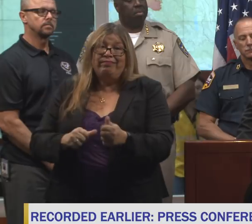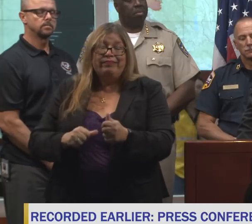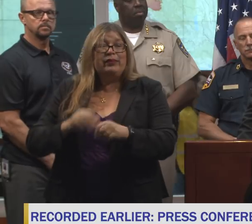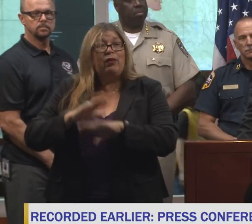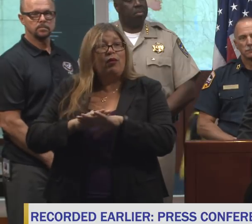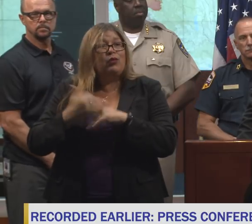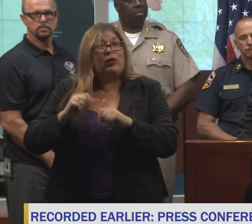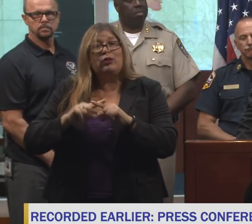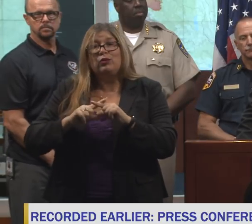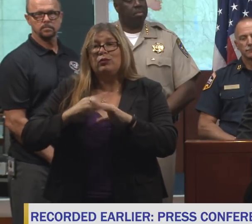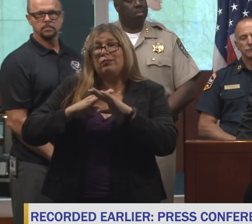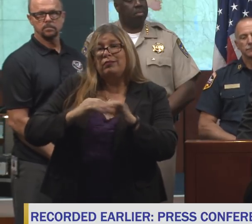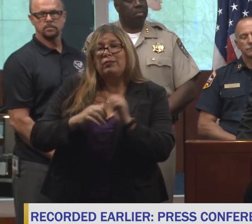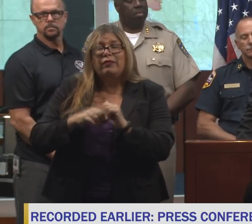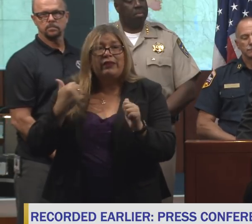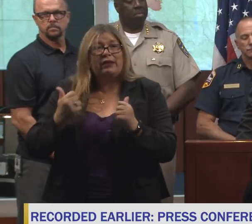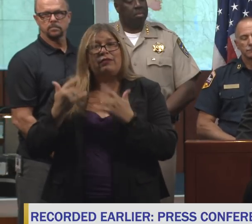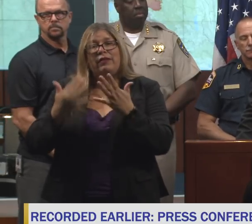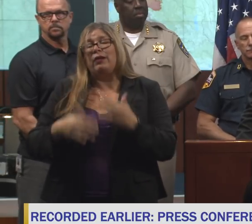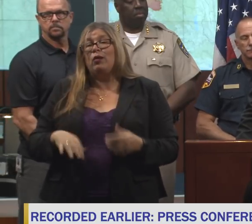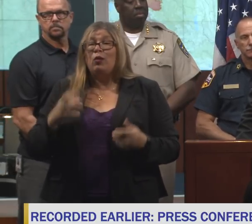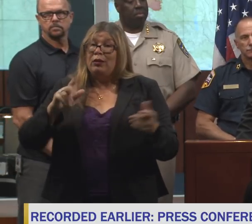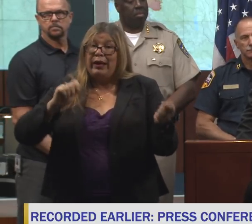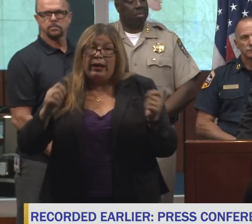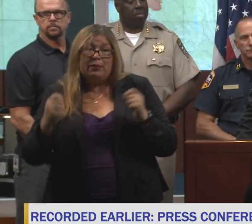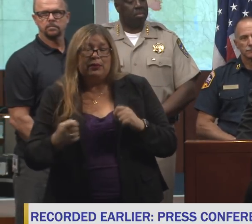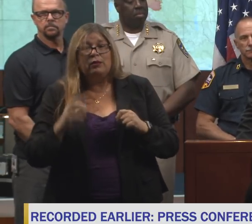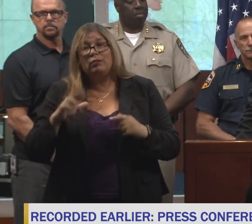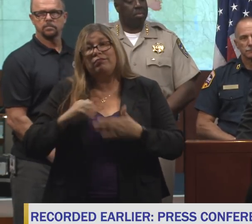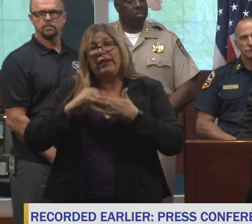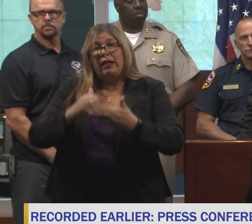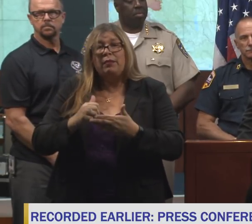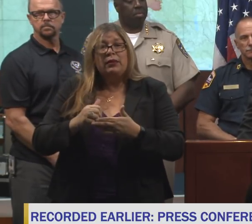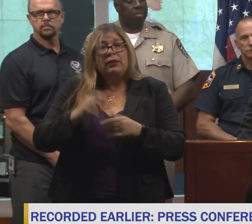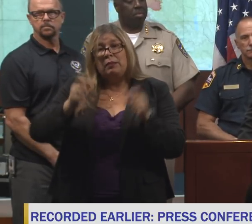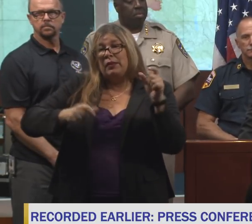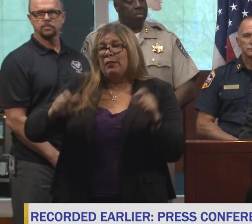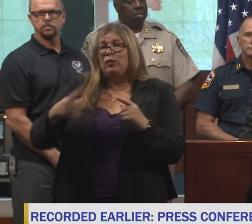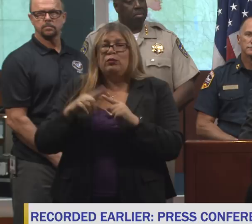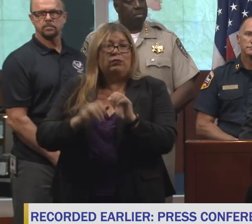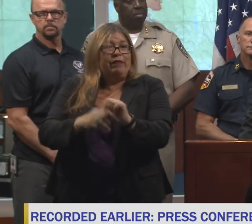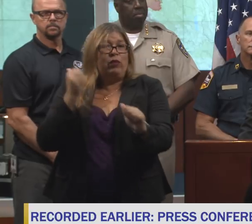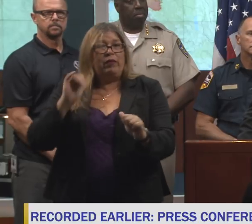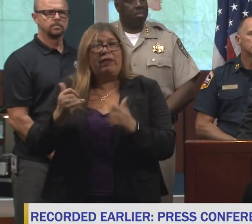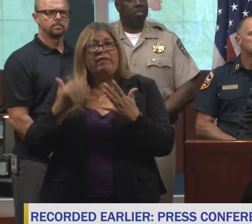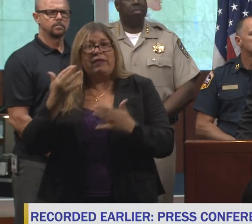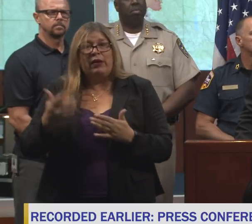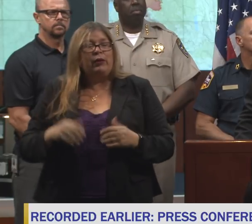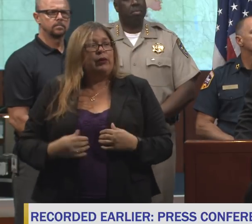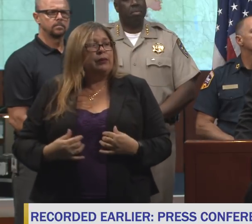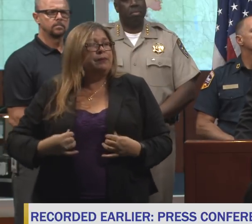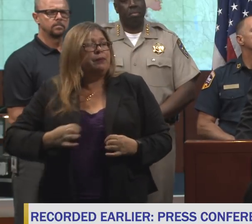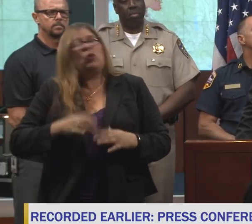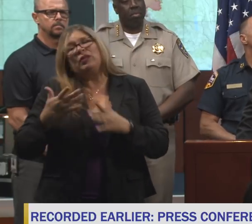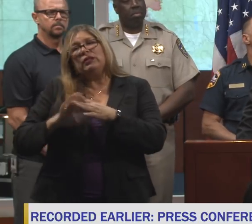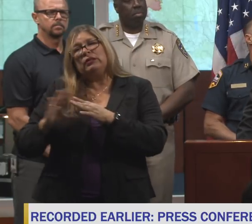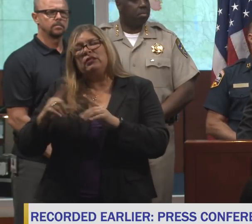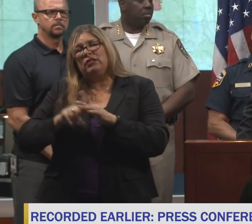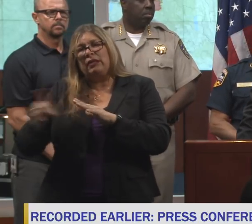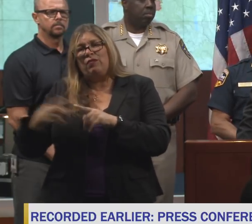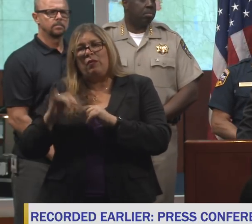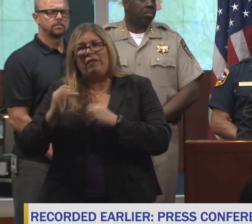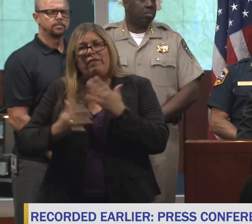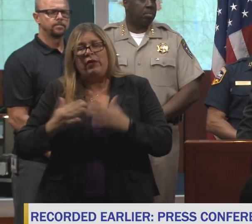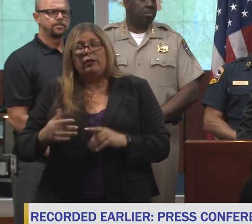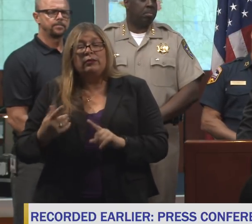prevention and adaptation and helping people avoid these kind of fires or escape from them. On that topic,